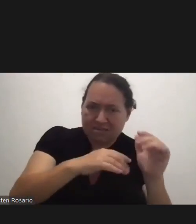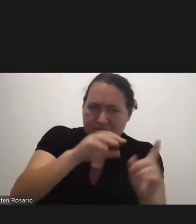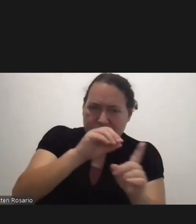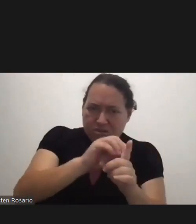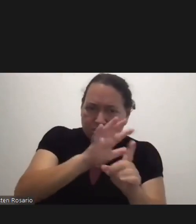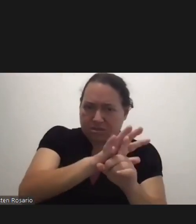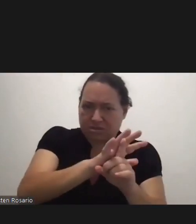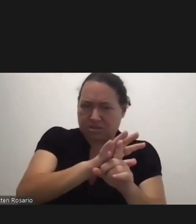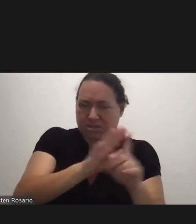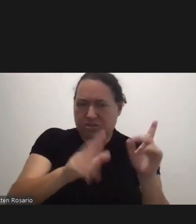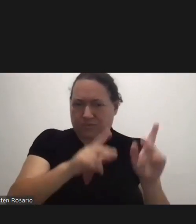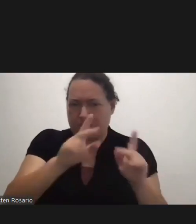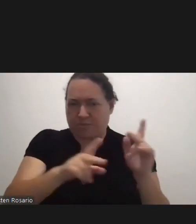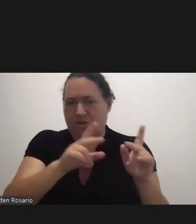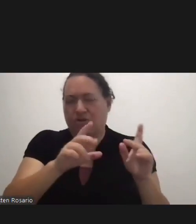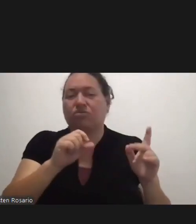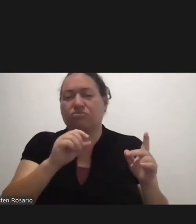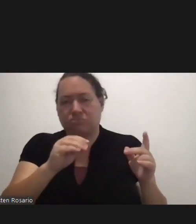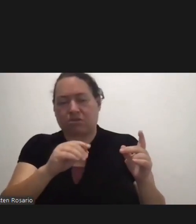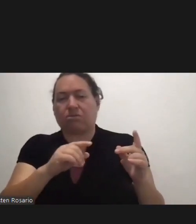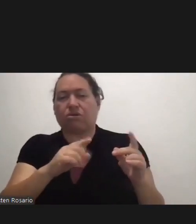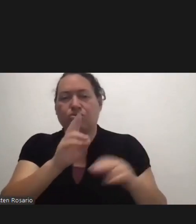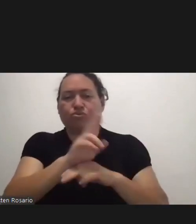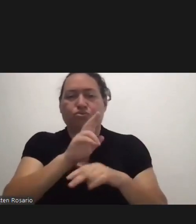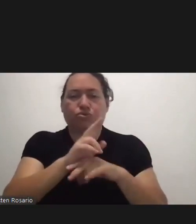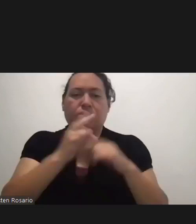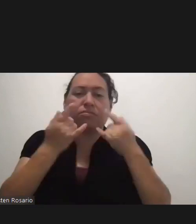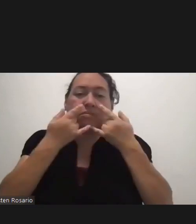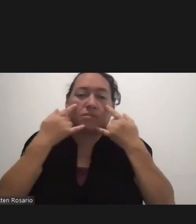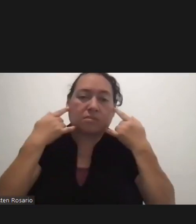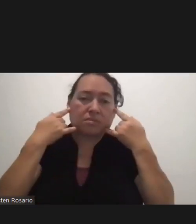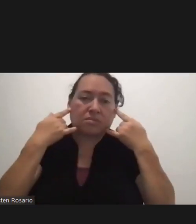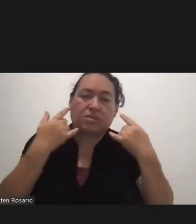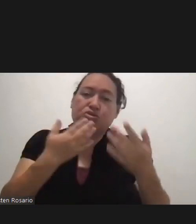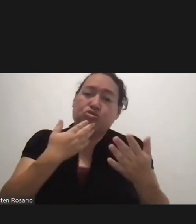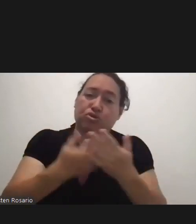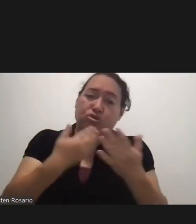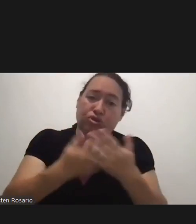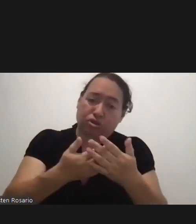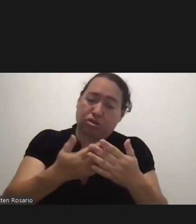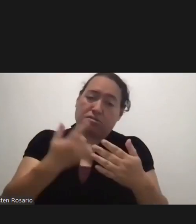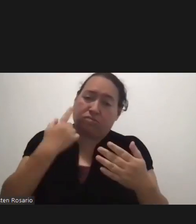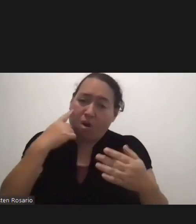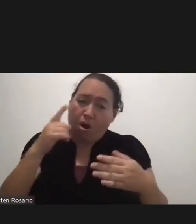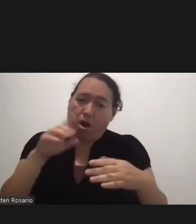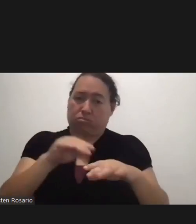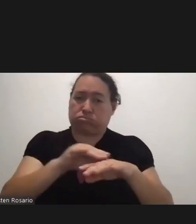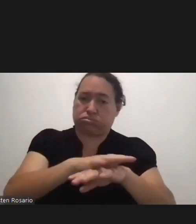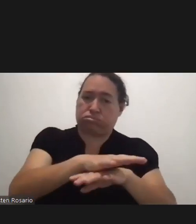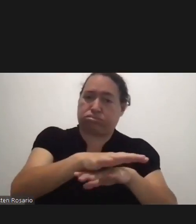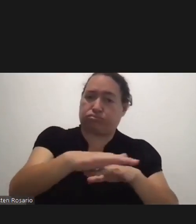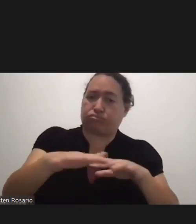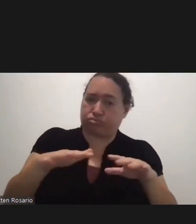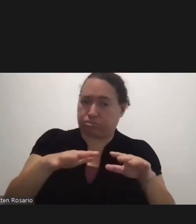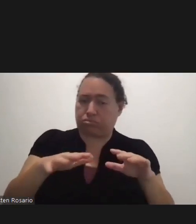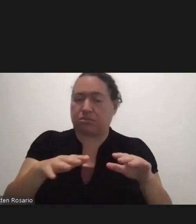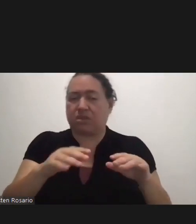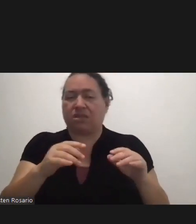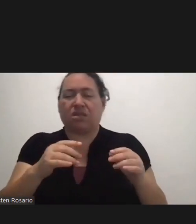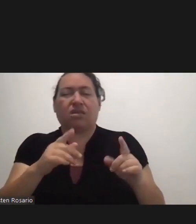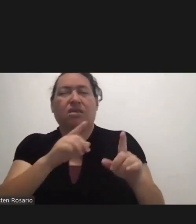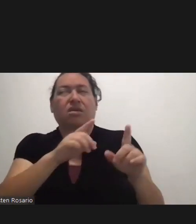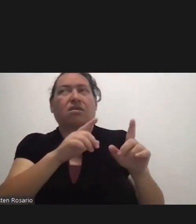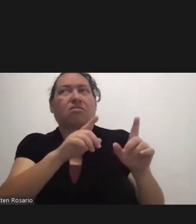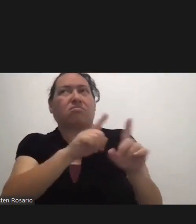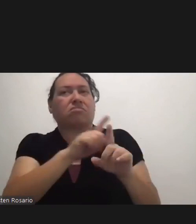Wearing Masks Has Been Proven To Be Very Effective In Doing That And Just Know That Even If You Are